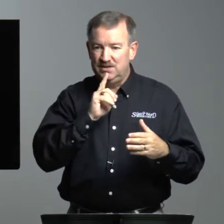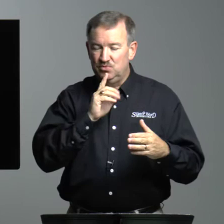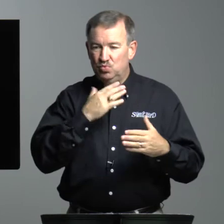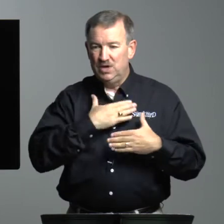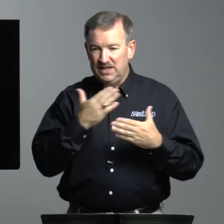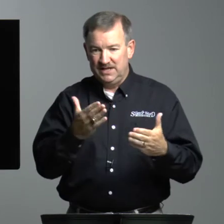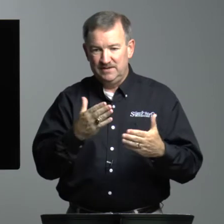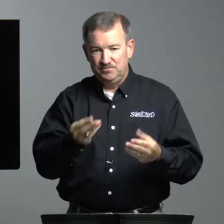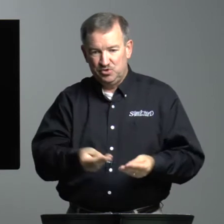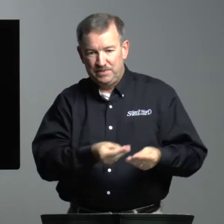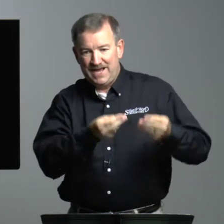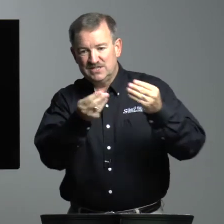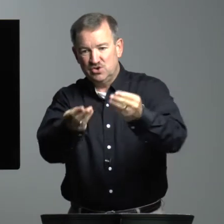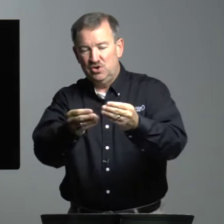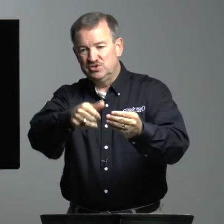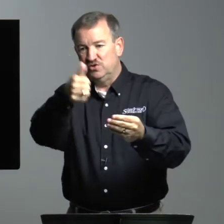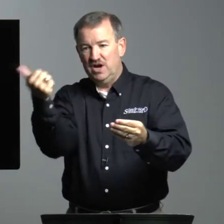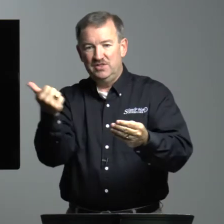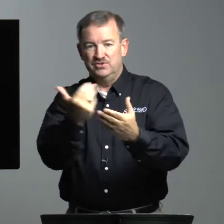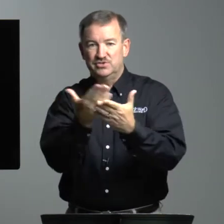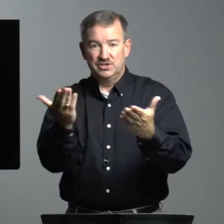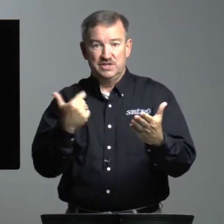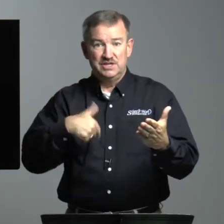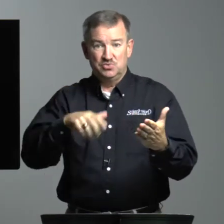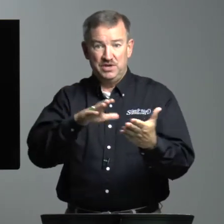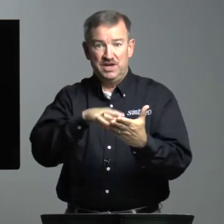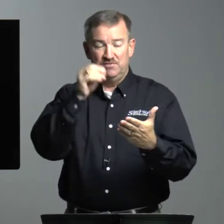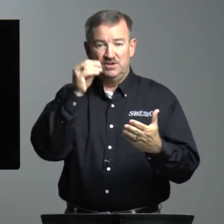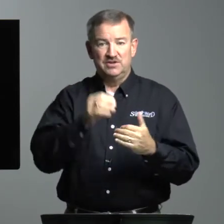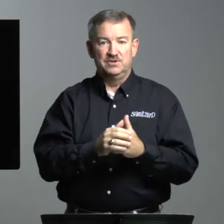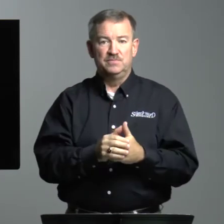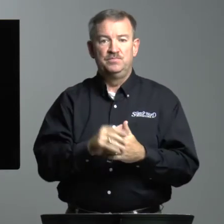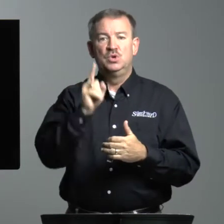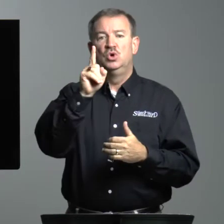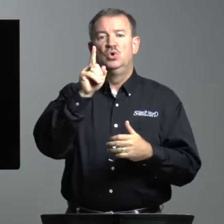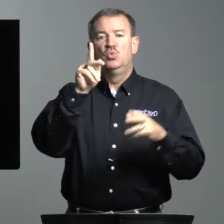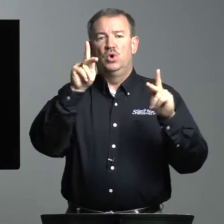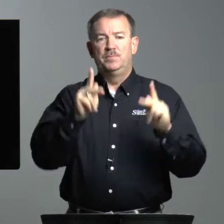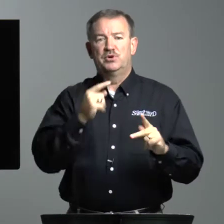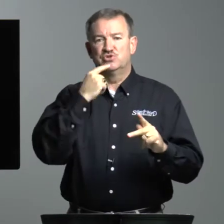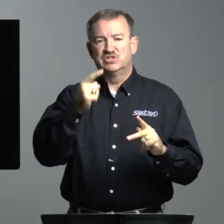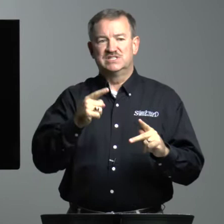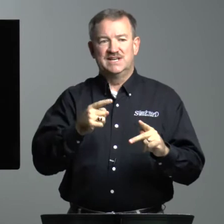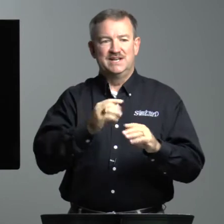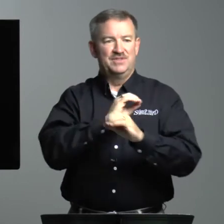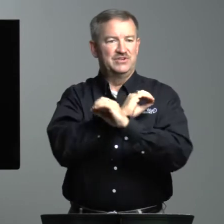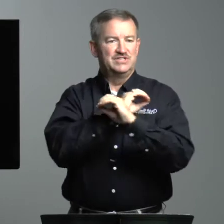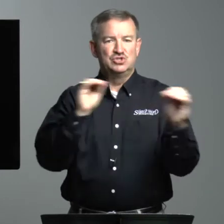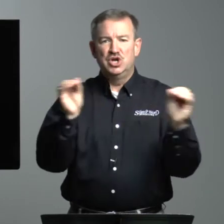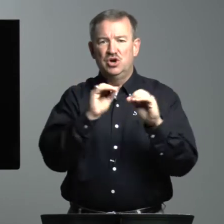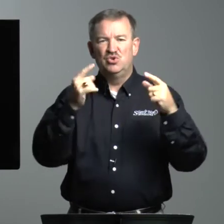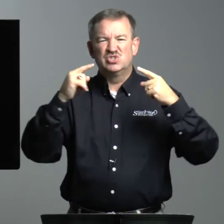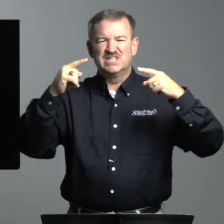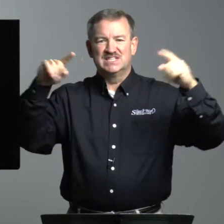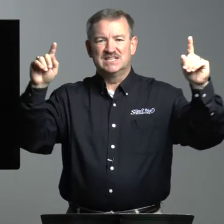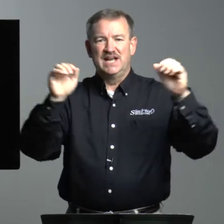willing to pass on to others the things we have learned. One person said there is no success